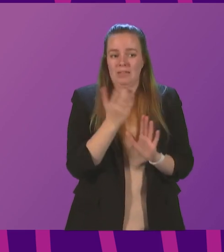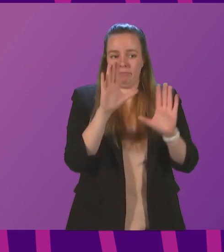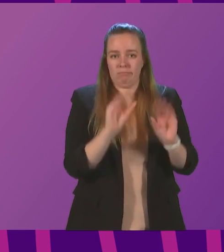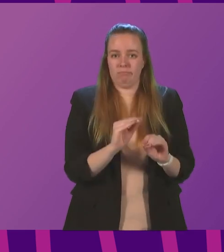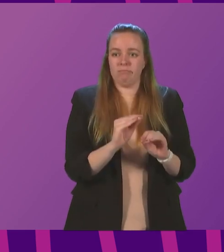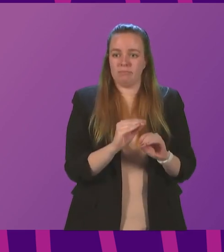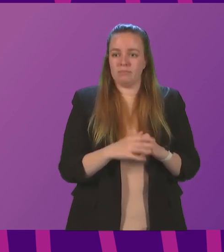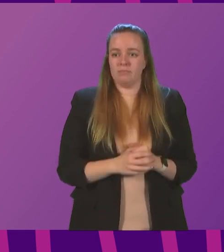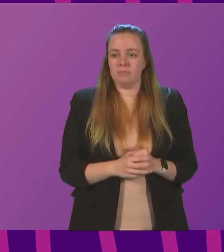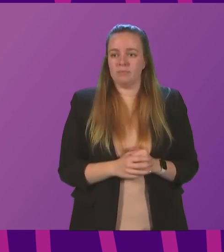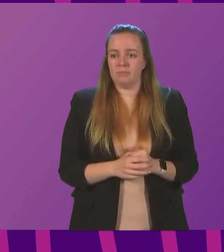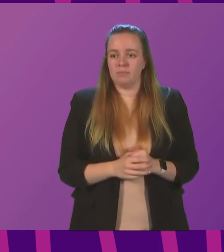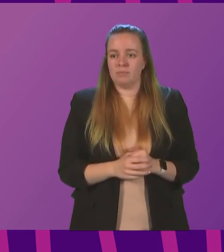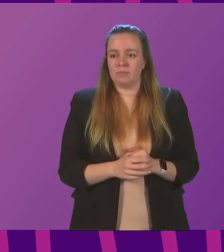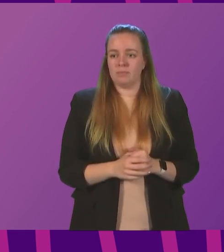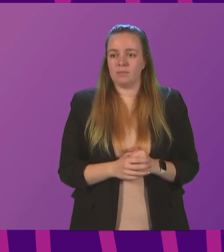before the next item of business.